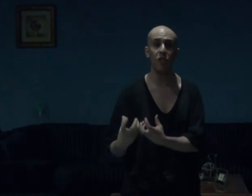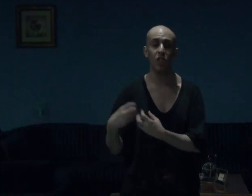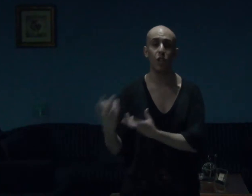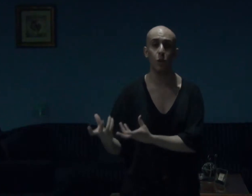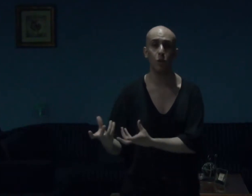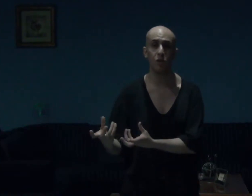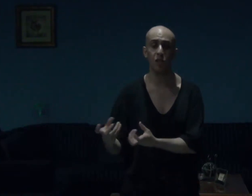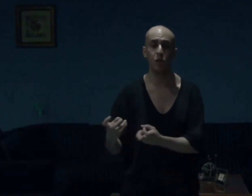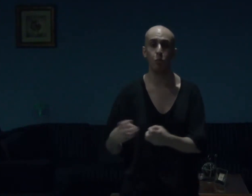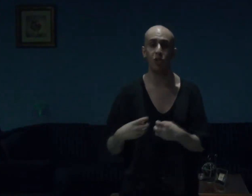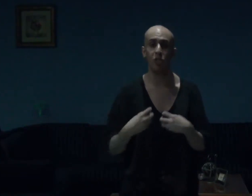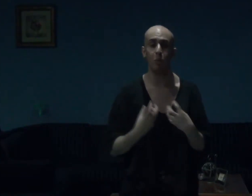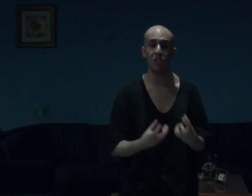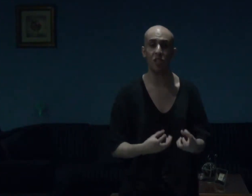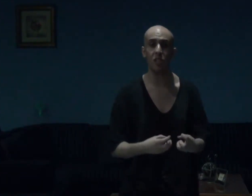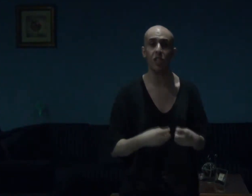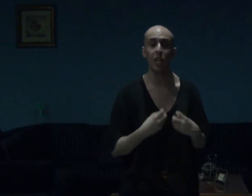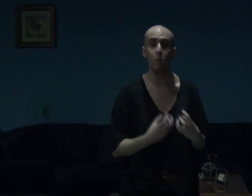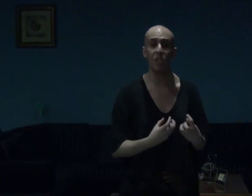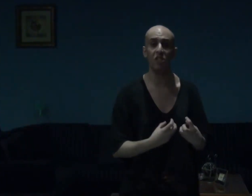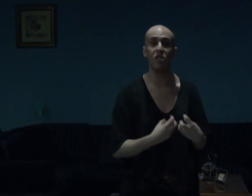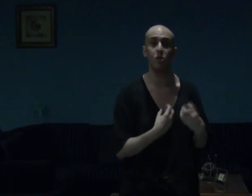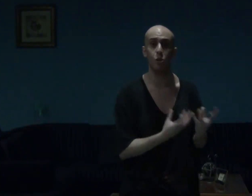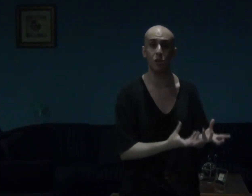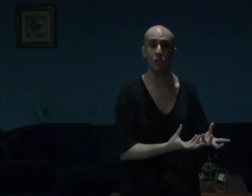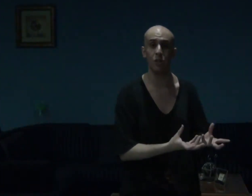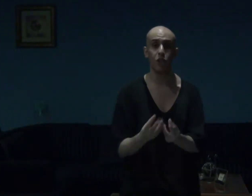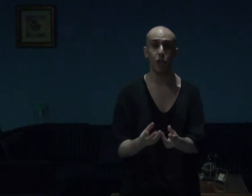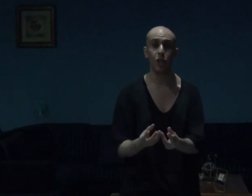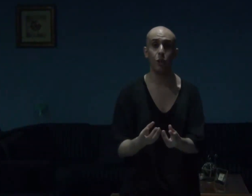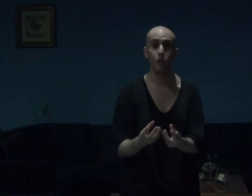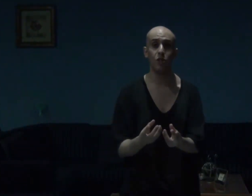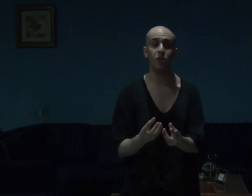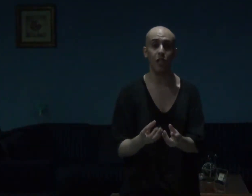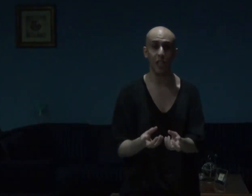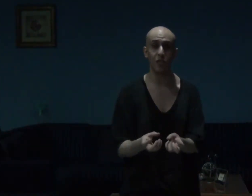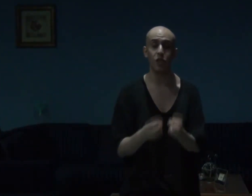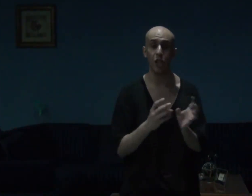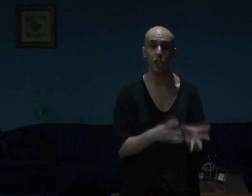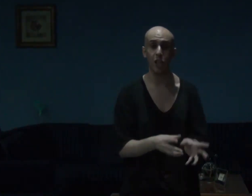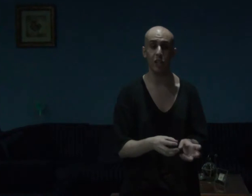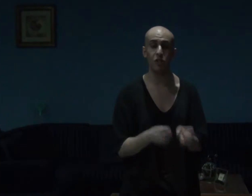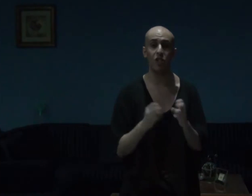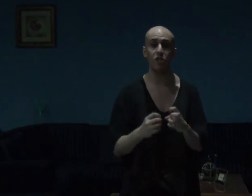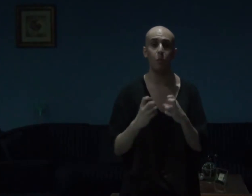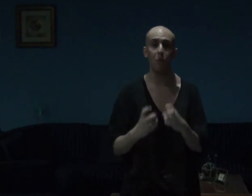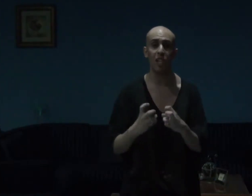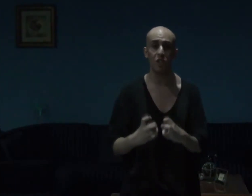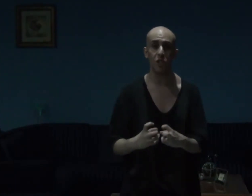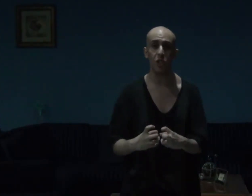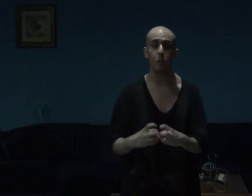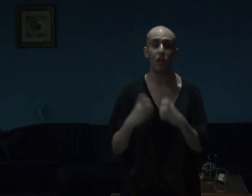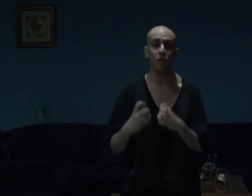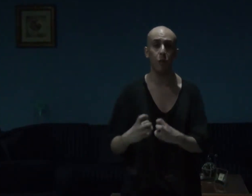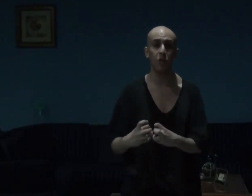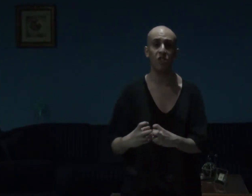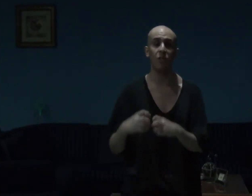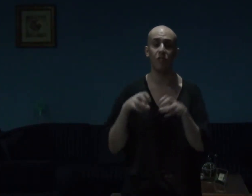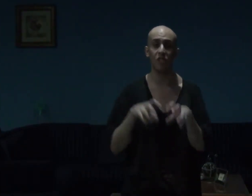psychosis, which is basically a mental disorder, psychosis guys and gals is the main theme and focus of this